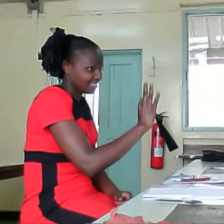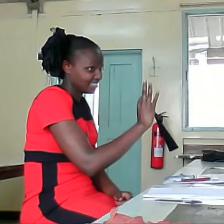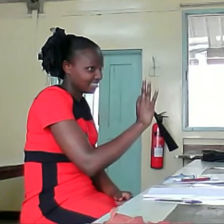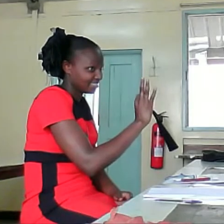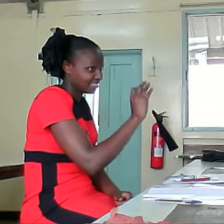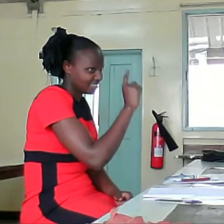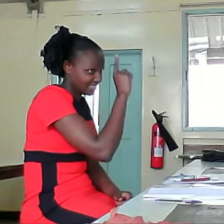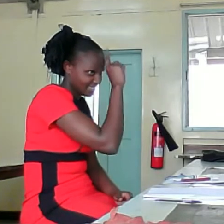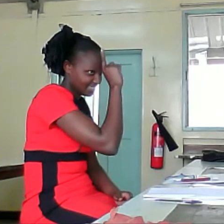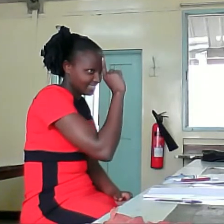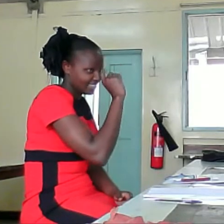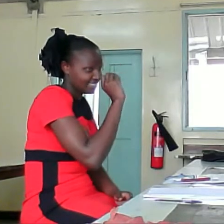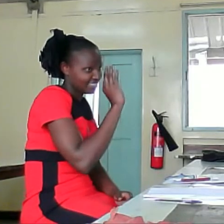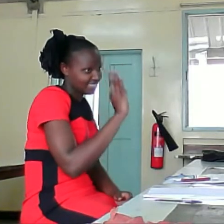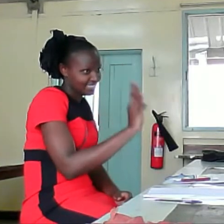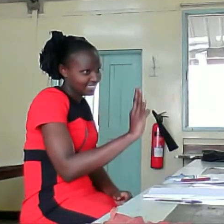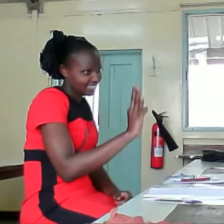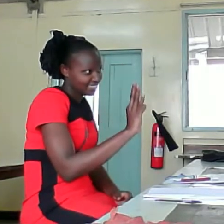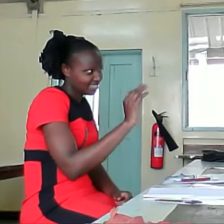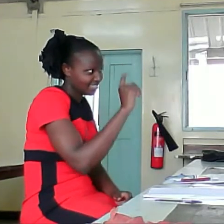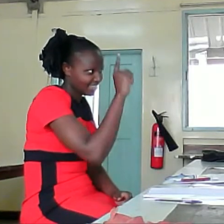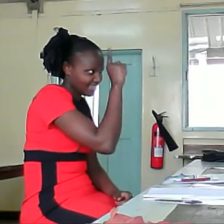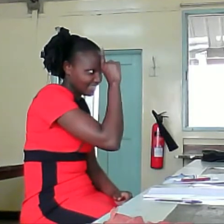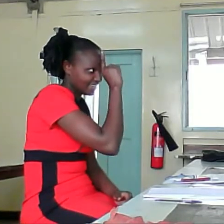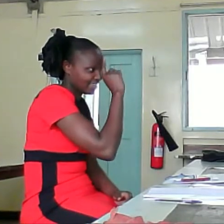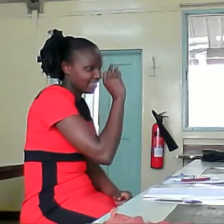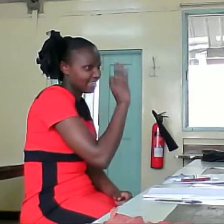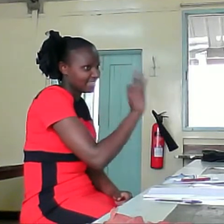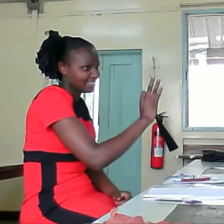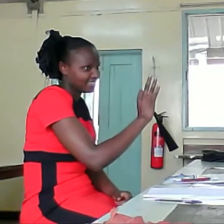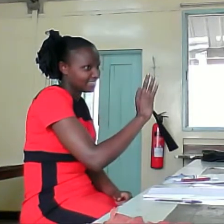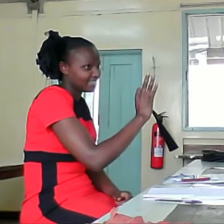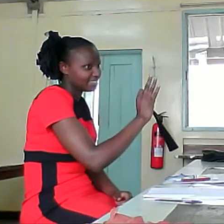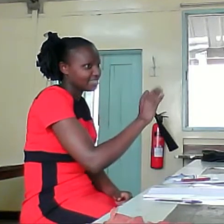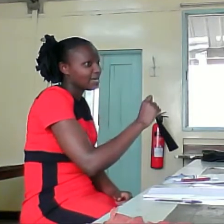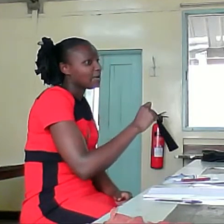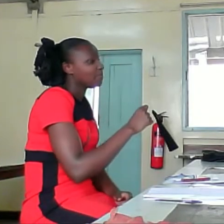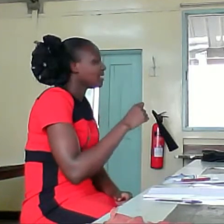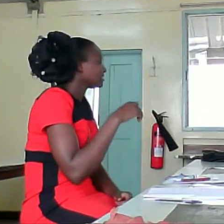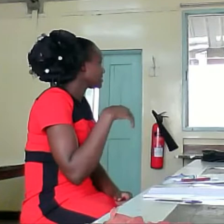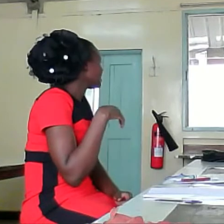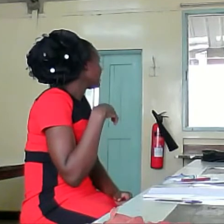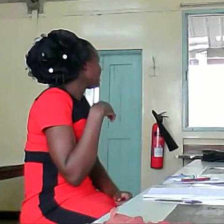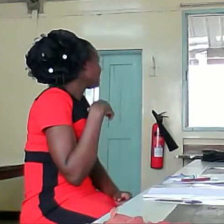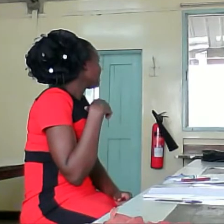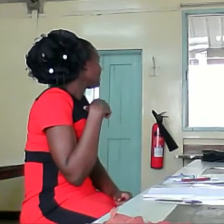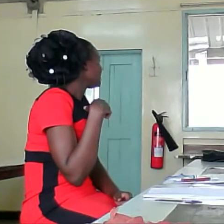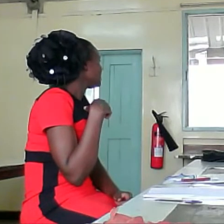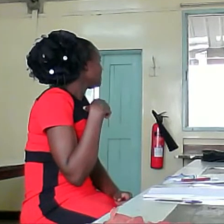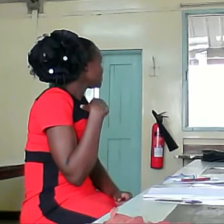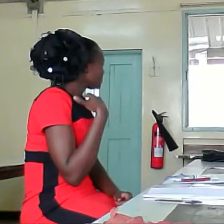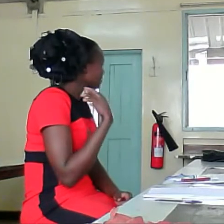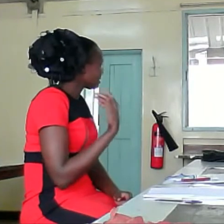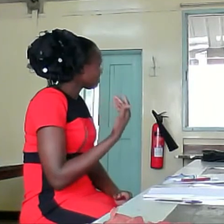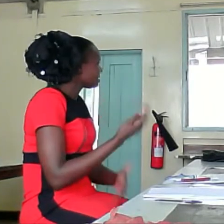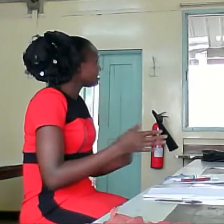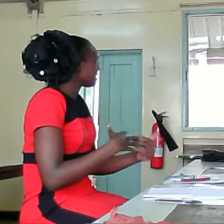Serious, serious, serious. But most of the things we say,